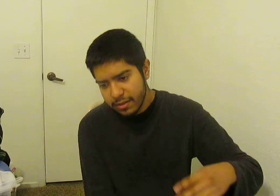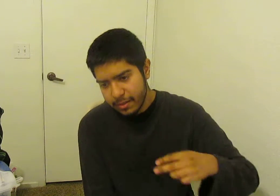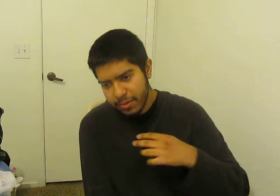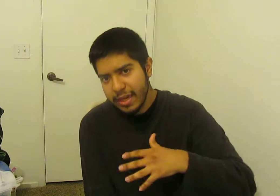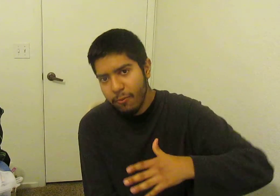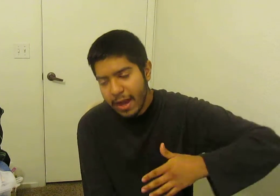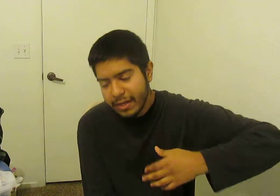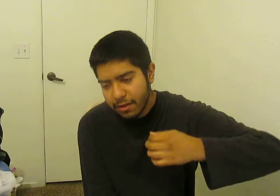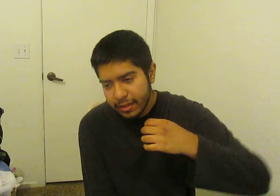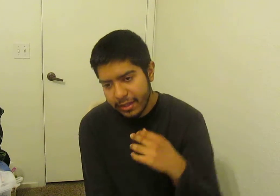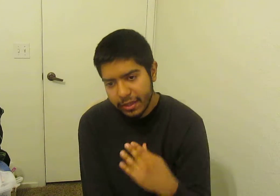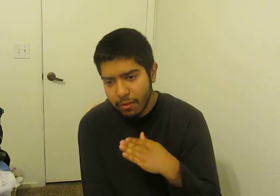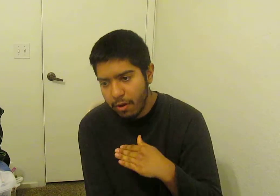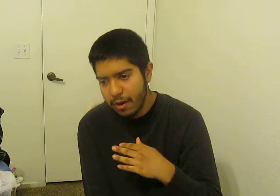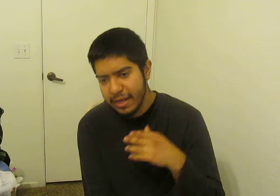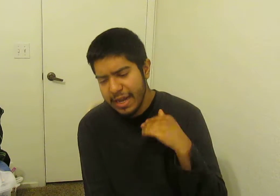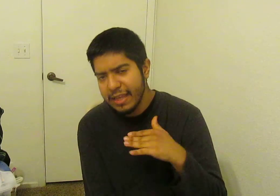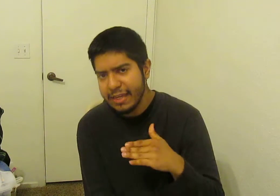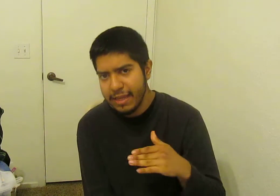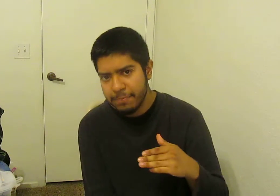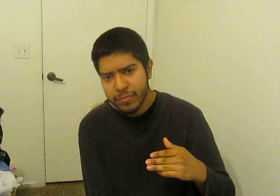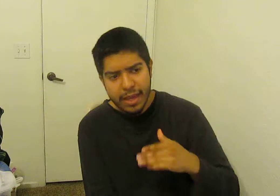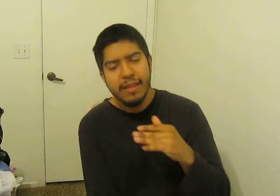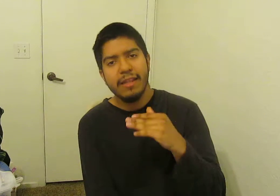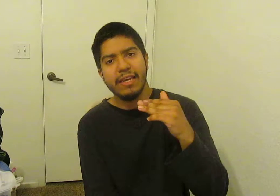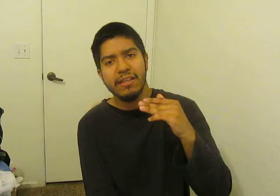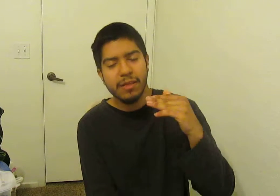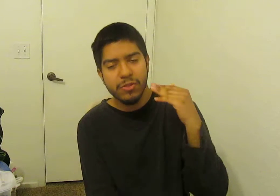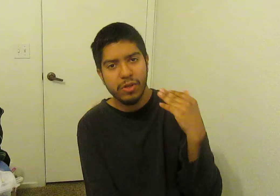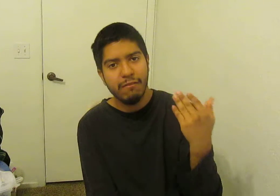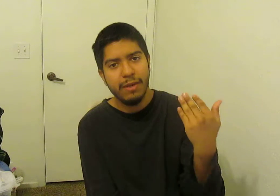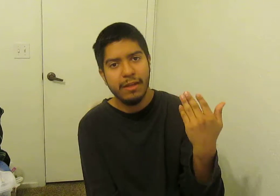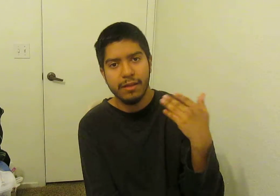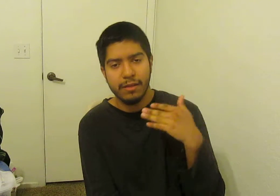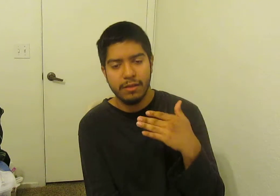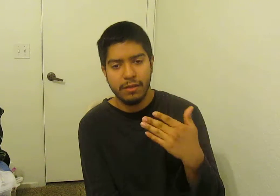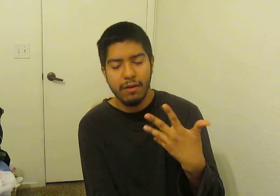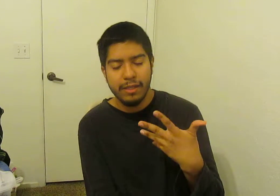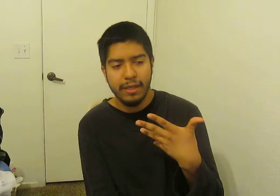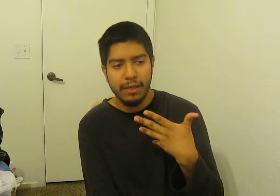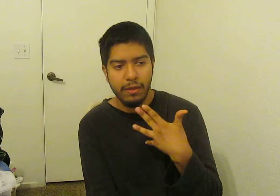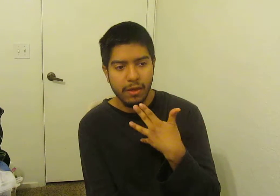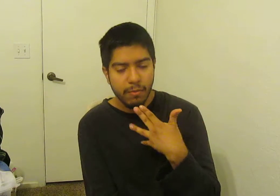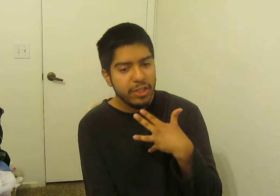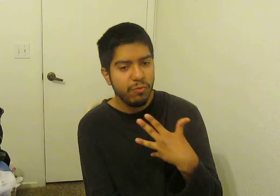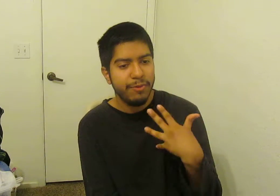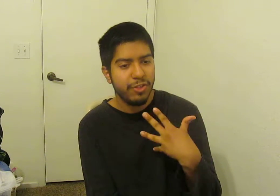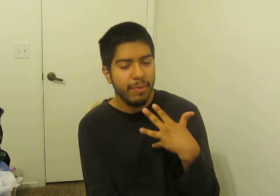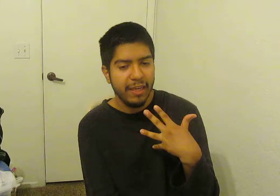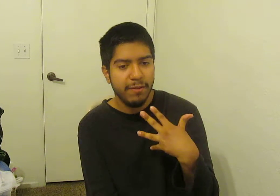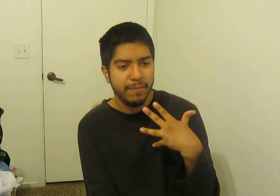But yet, why didn't Kaneki kill Amon? And I like that. And then I like this episode even made Kaneki much more mature by giving him